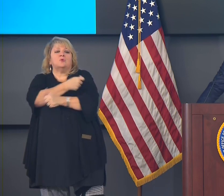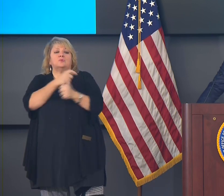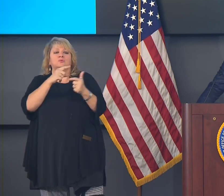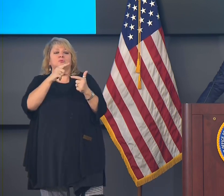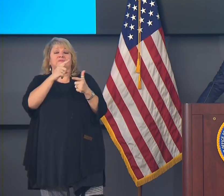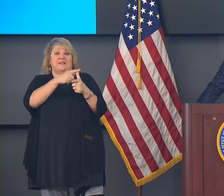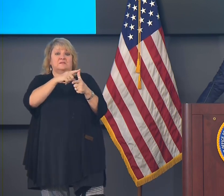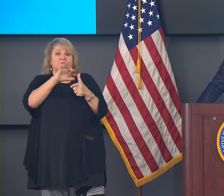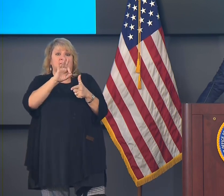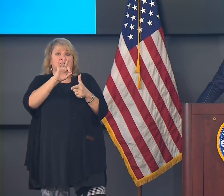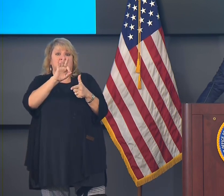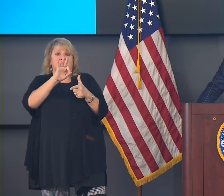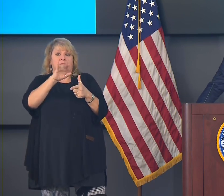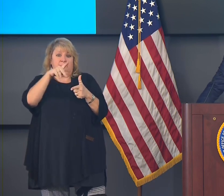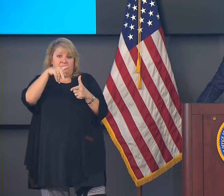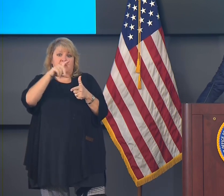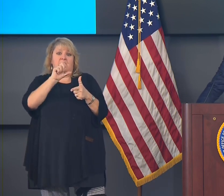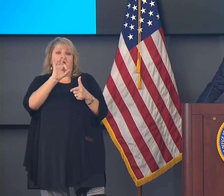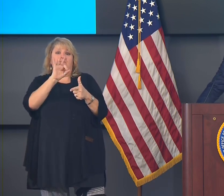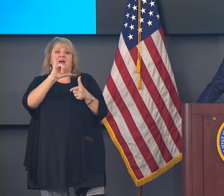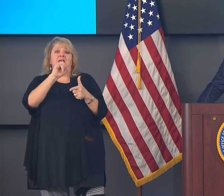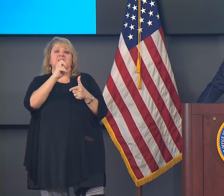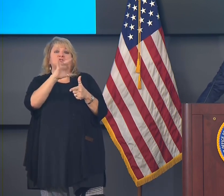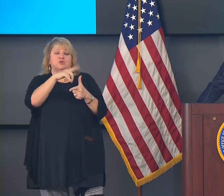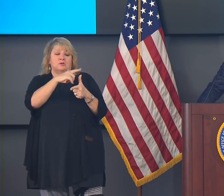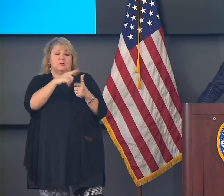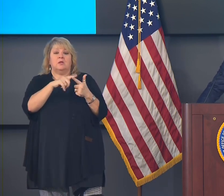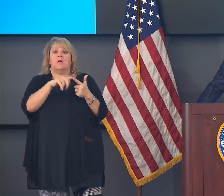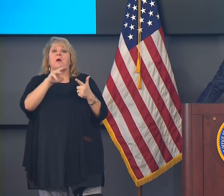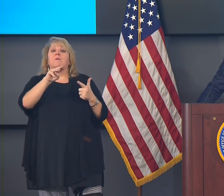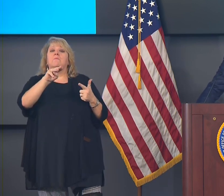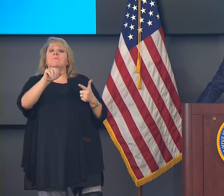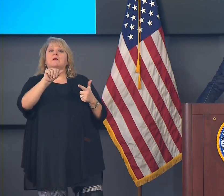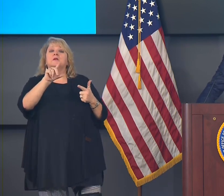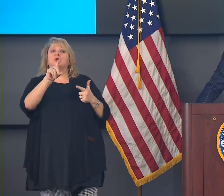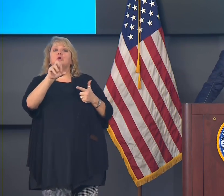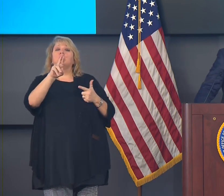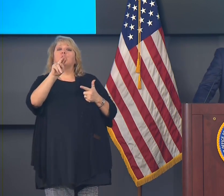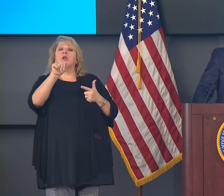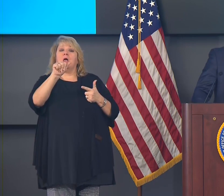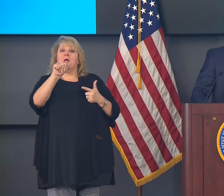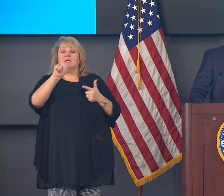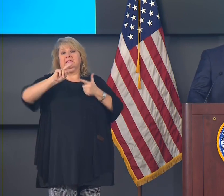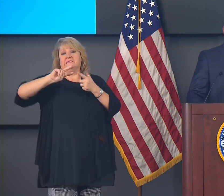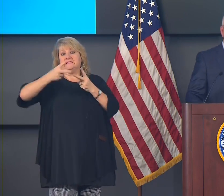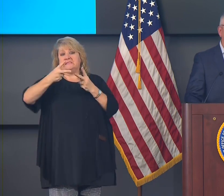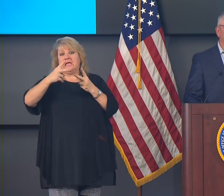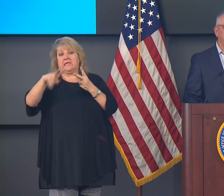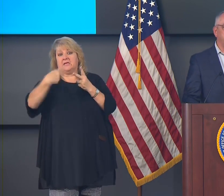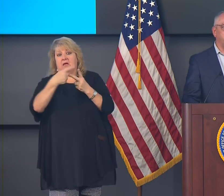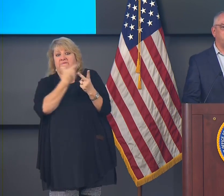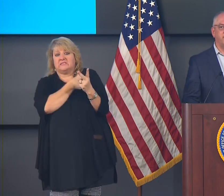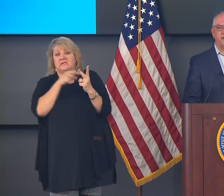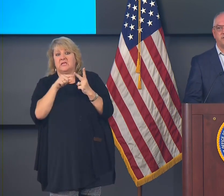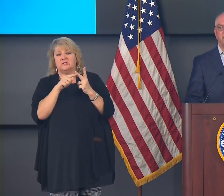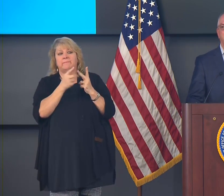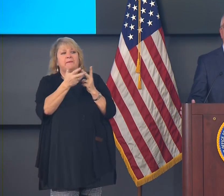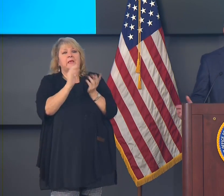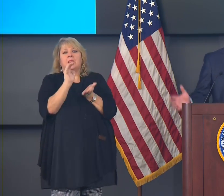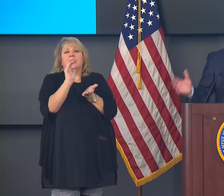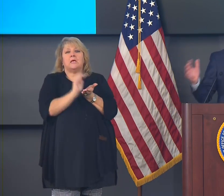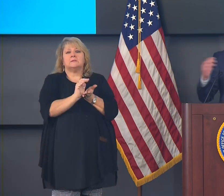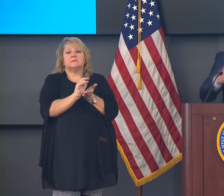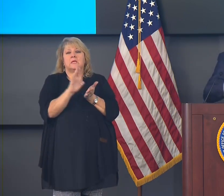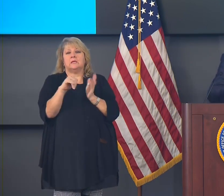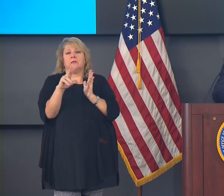Moderna vaccine would come about a week later and perhaps in smaller number initially.